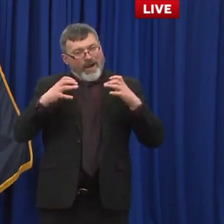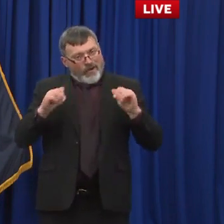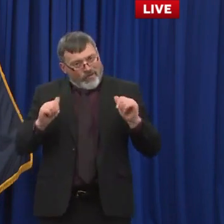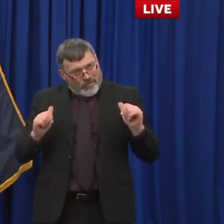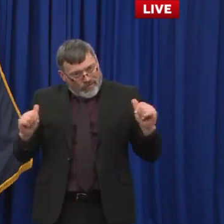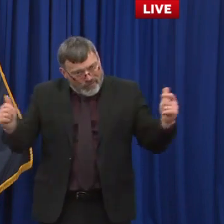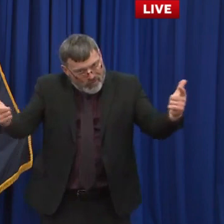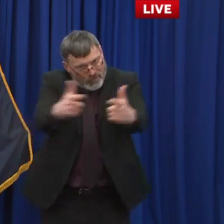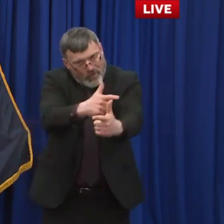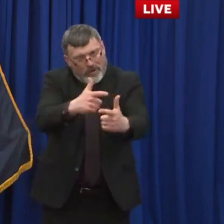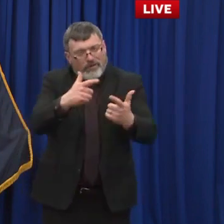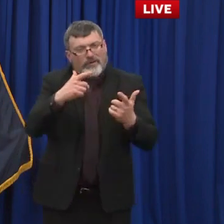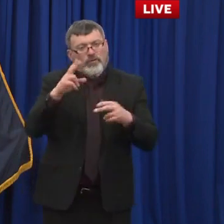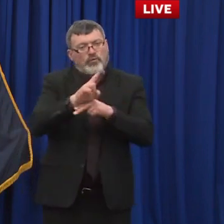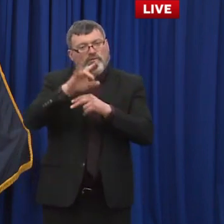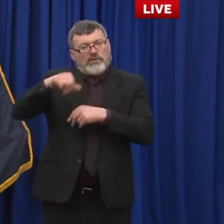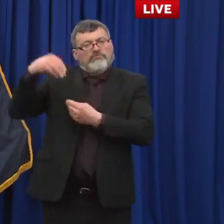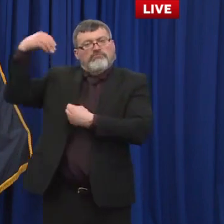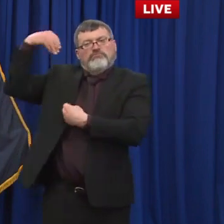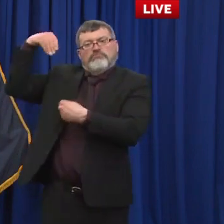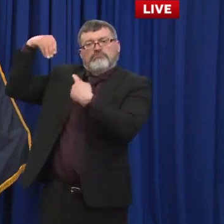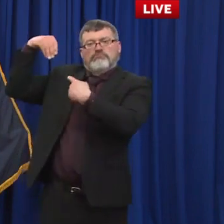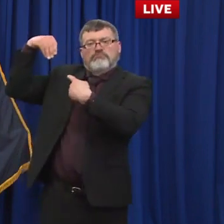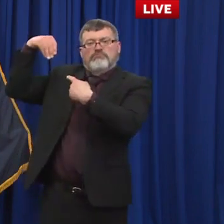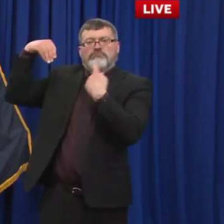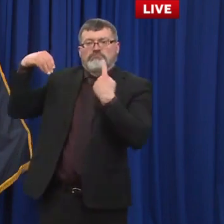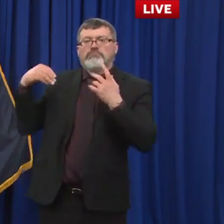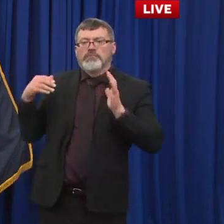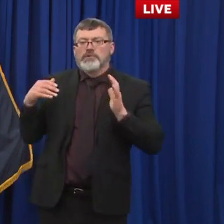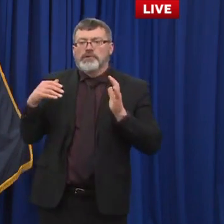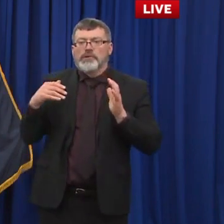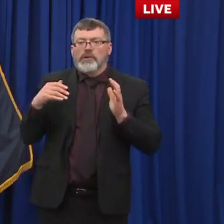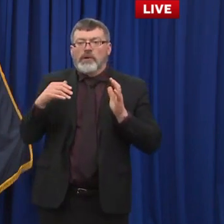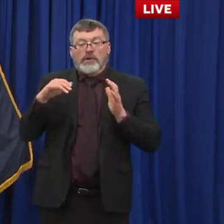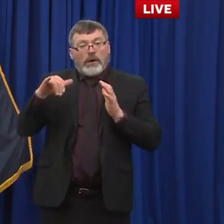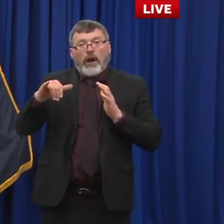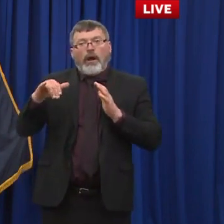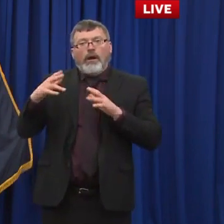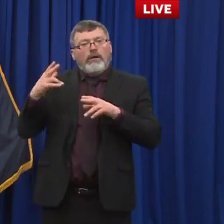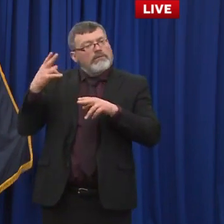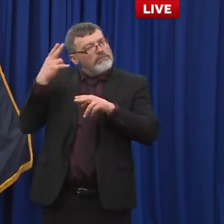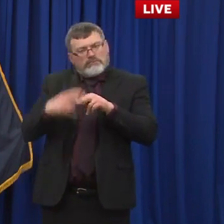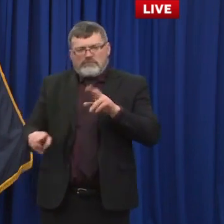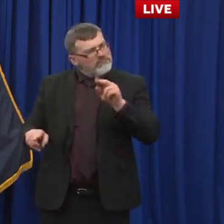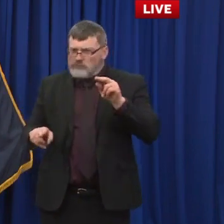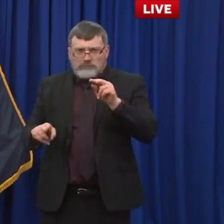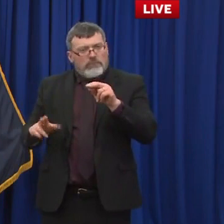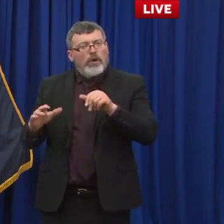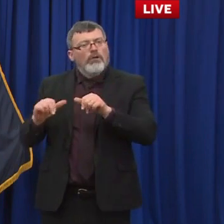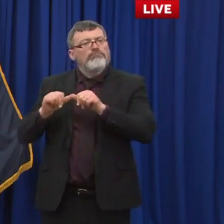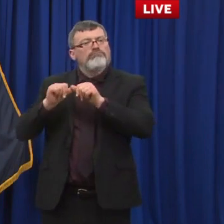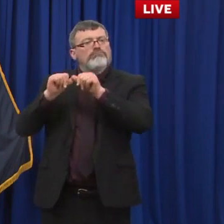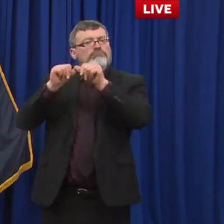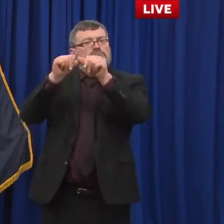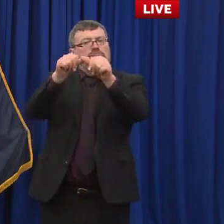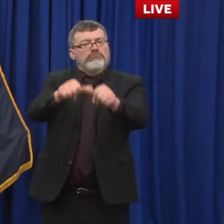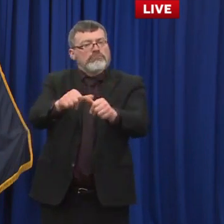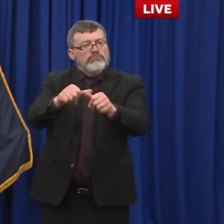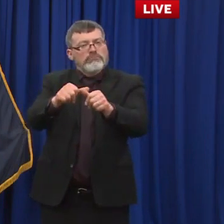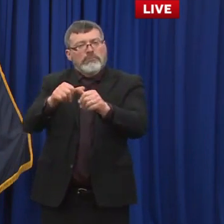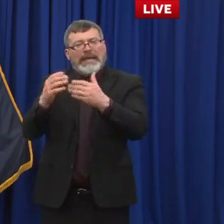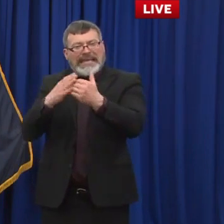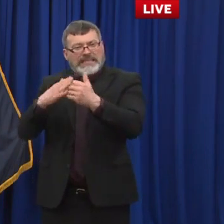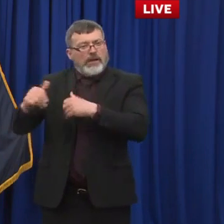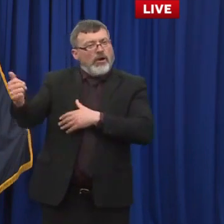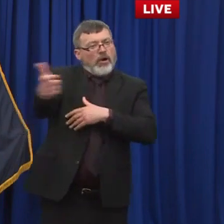or three months. It might exist forever, right? So we want to make it as broad and universal as we can. Try to get away from the 42 different specific